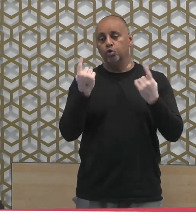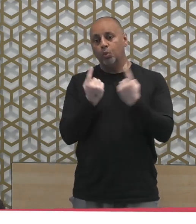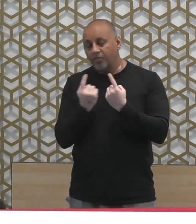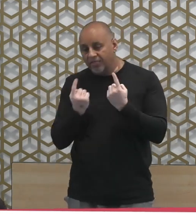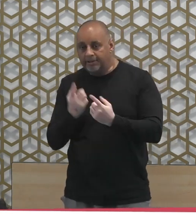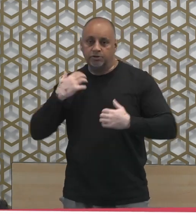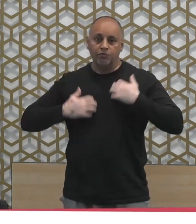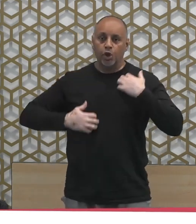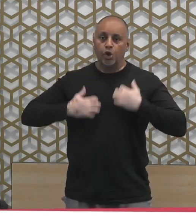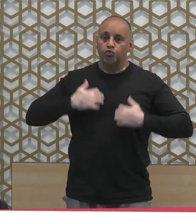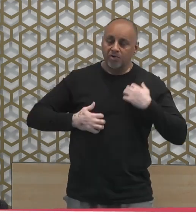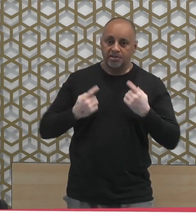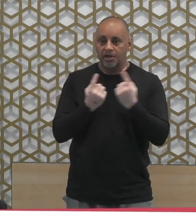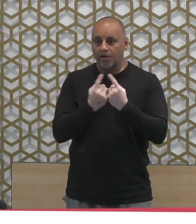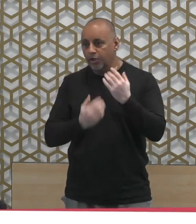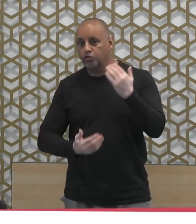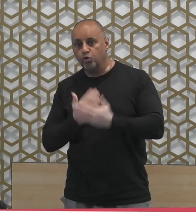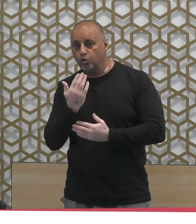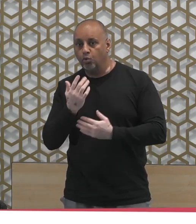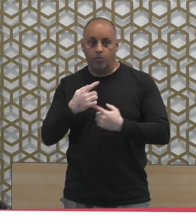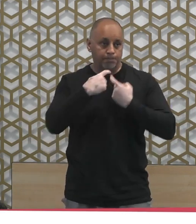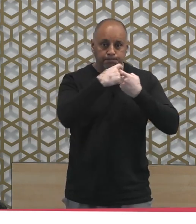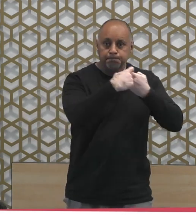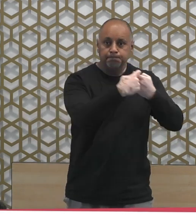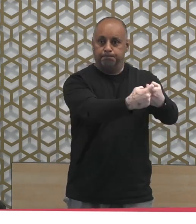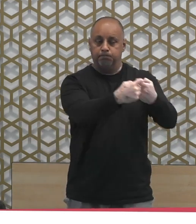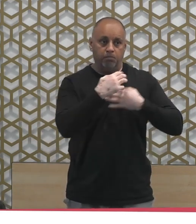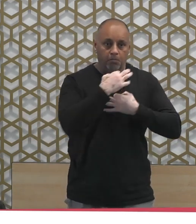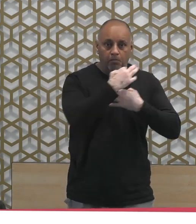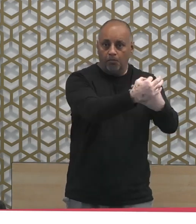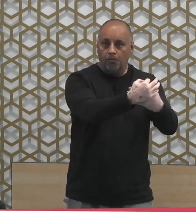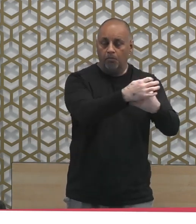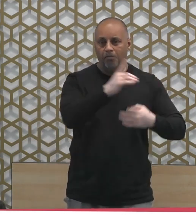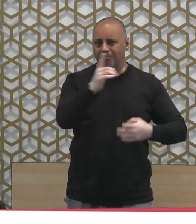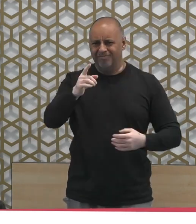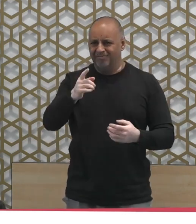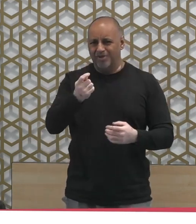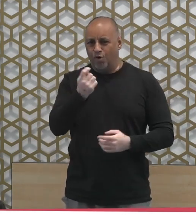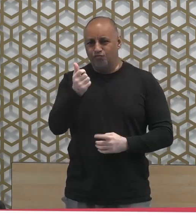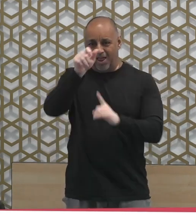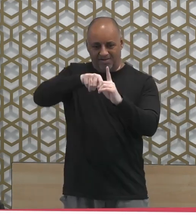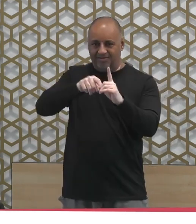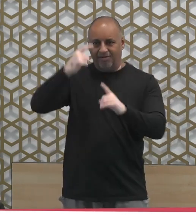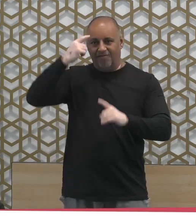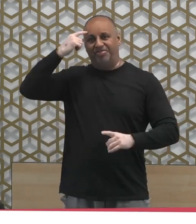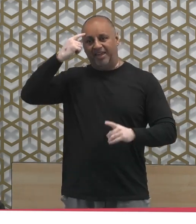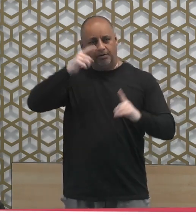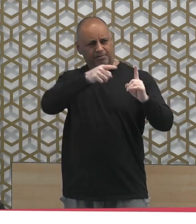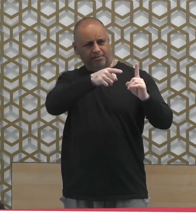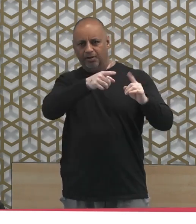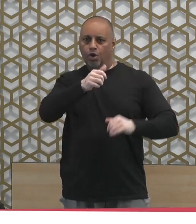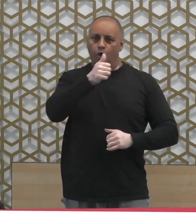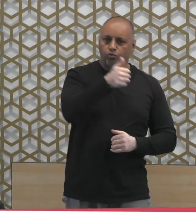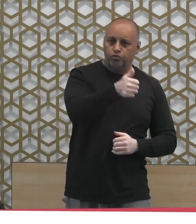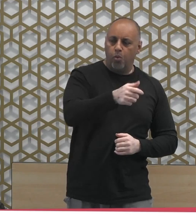things which are new bearing in mind that the person is unable to distinguish quite possibly that what is good for them